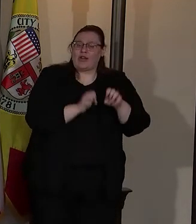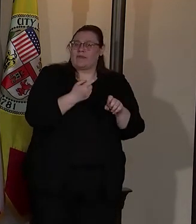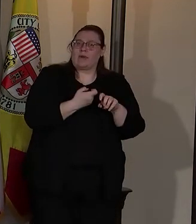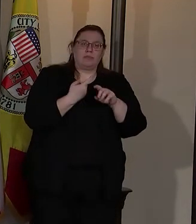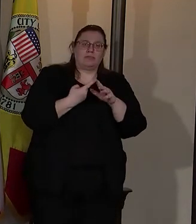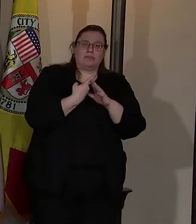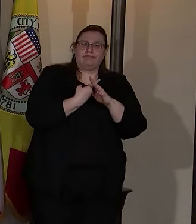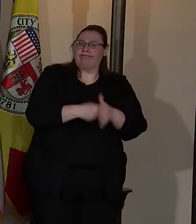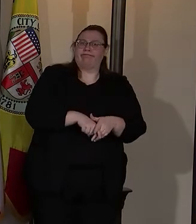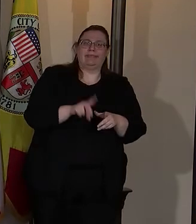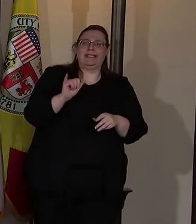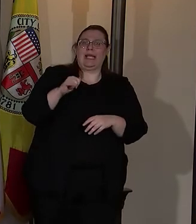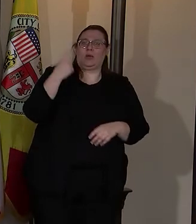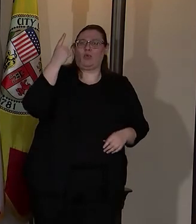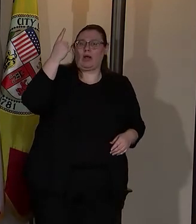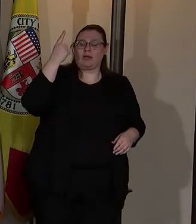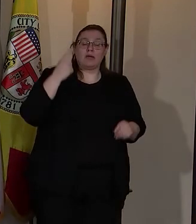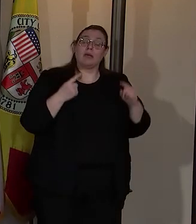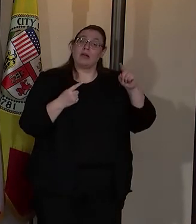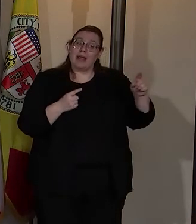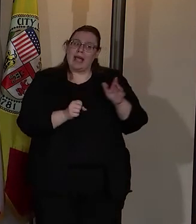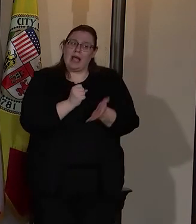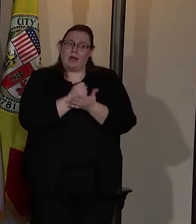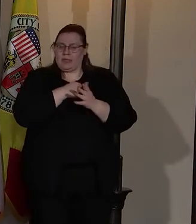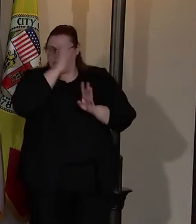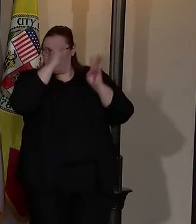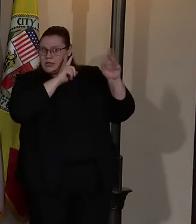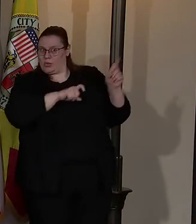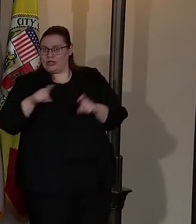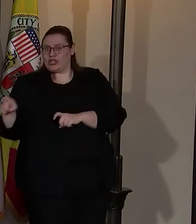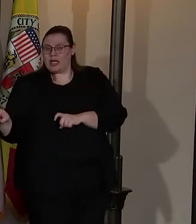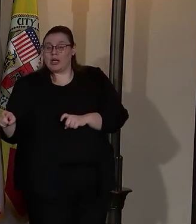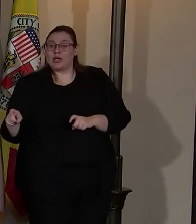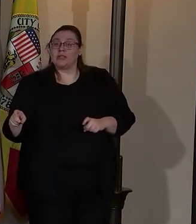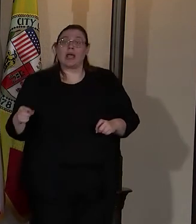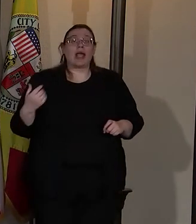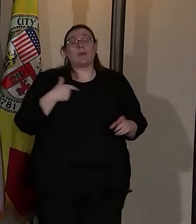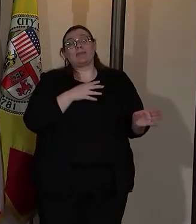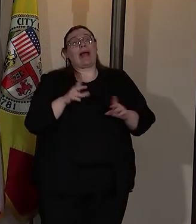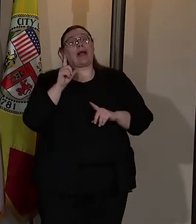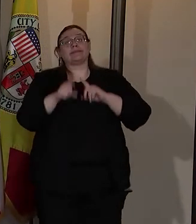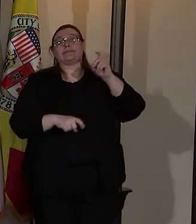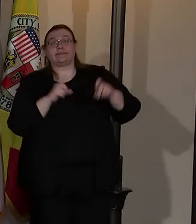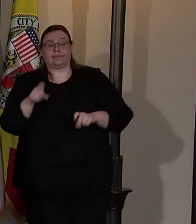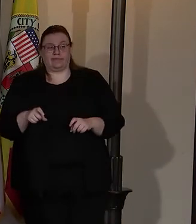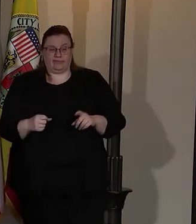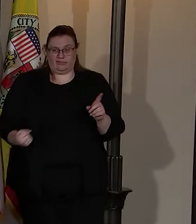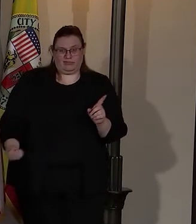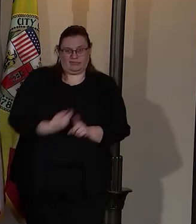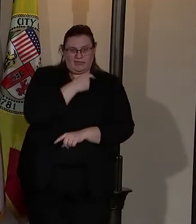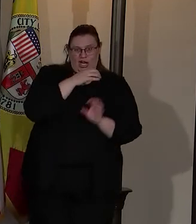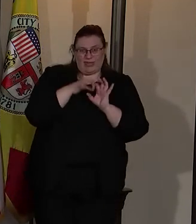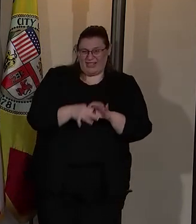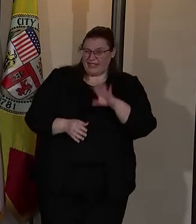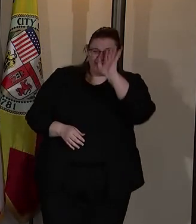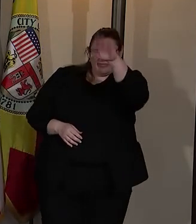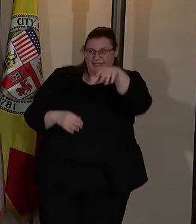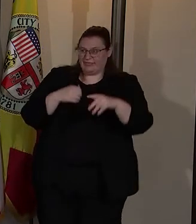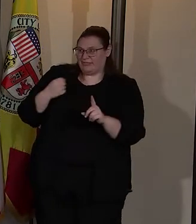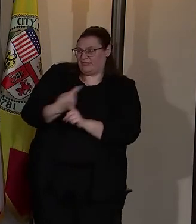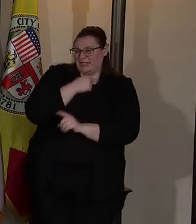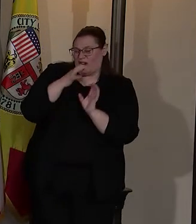They helped us design questionnaires. And when we were going to ask questions that were irrelevant, they told us.